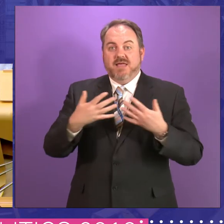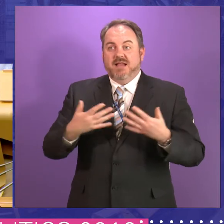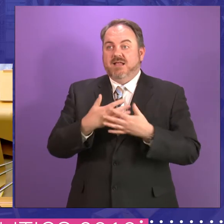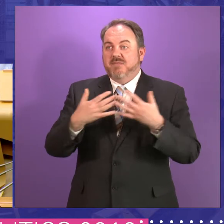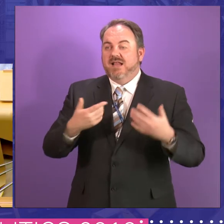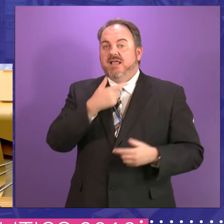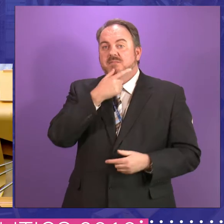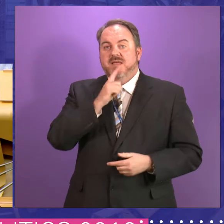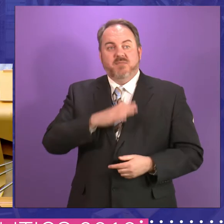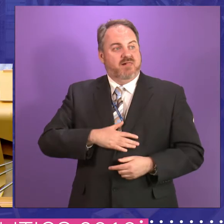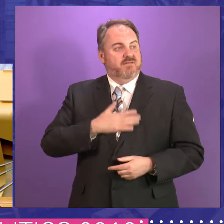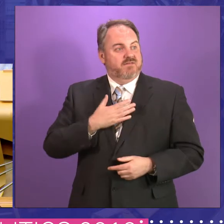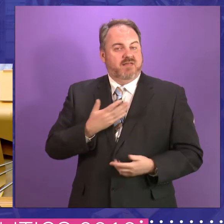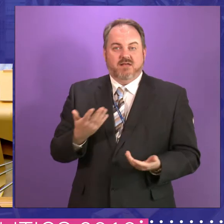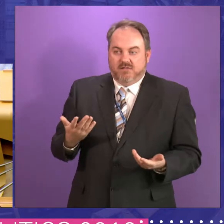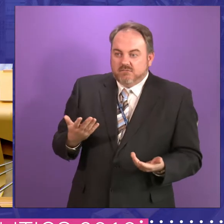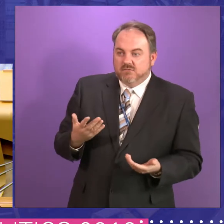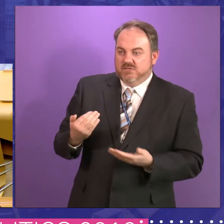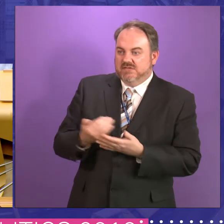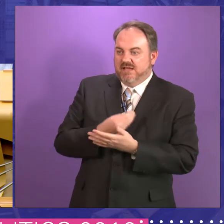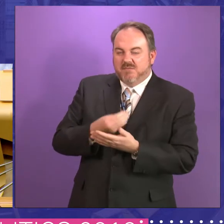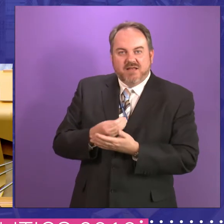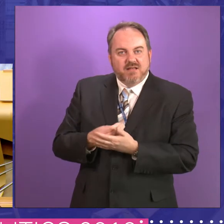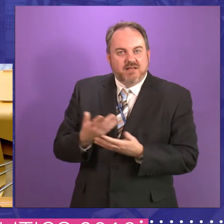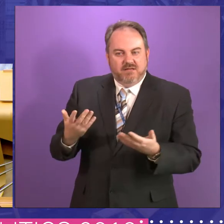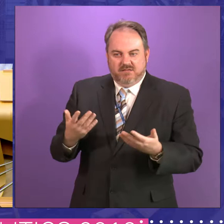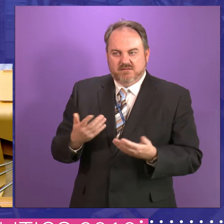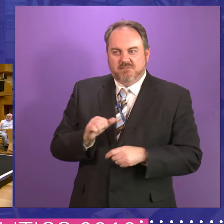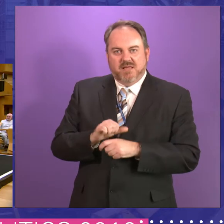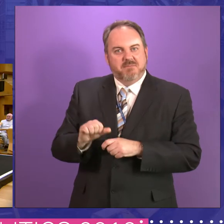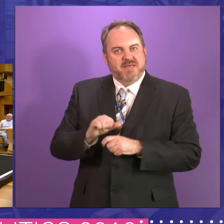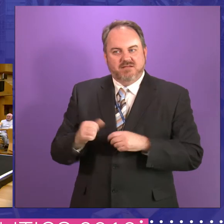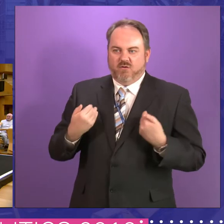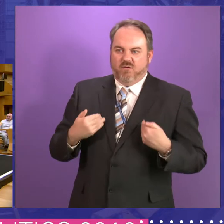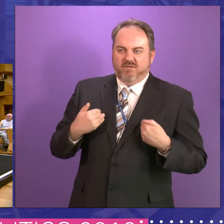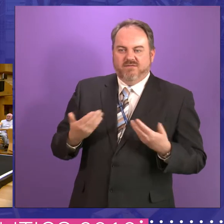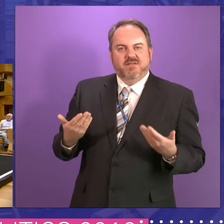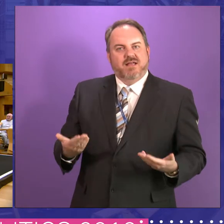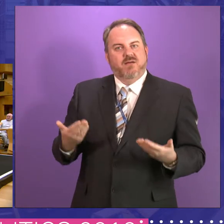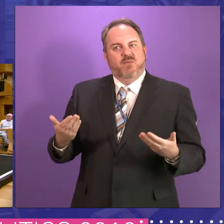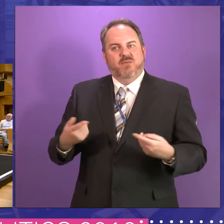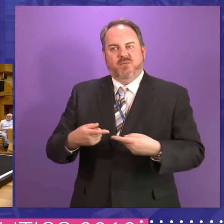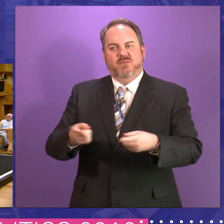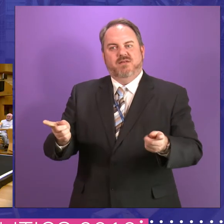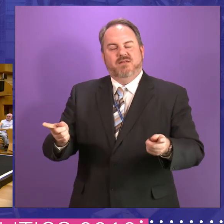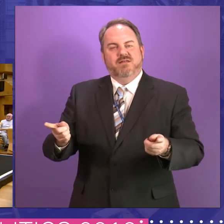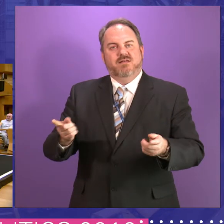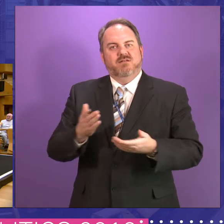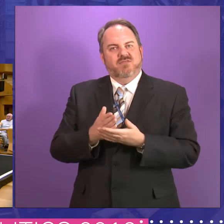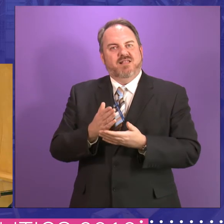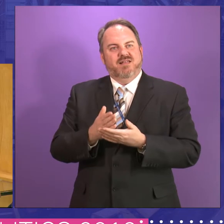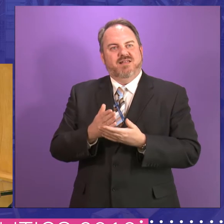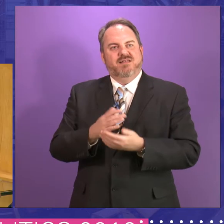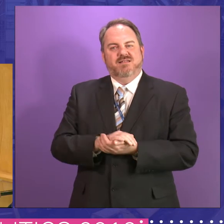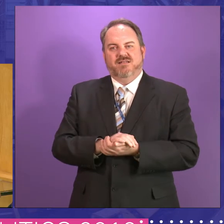rather than taking that opportunity where there was a lot of public expenditure, uh, available at that time, to actually target those from,